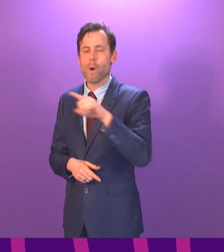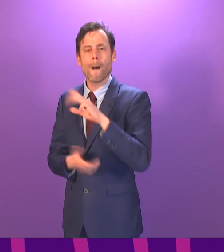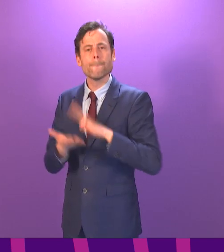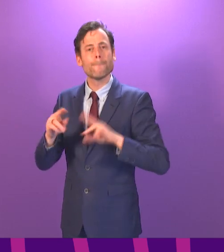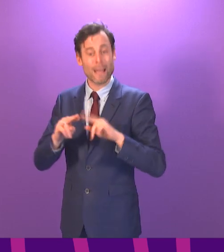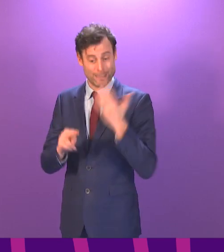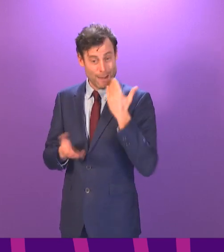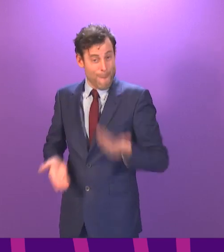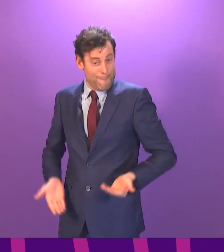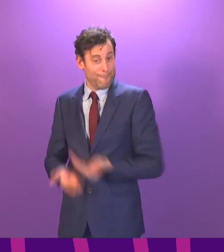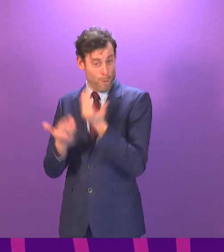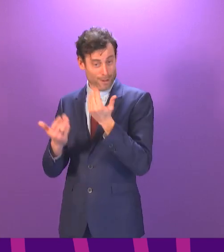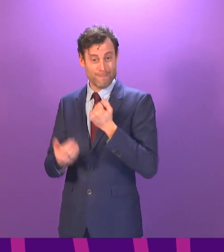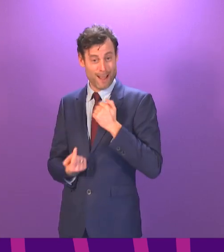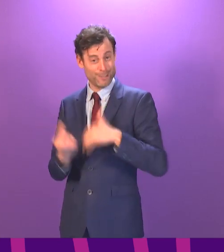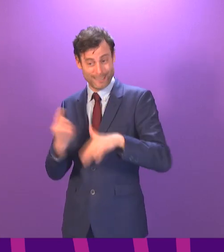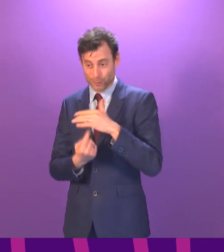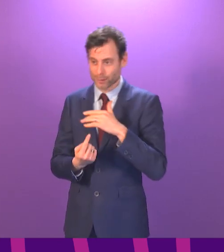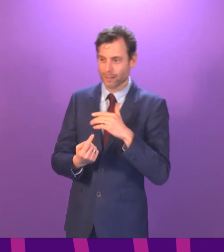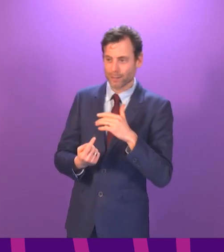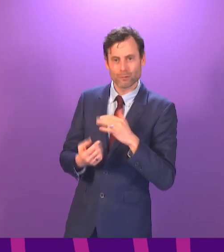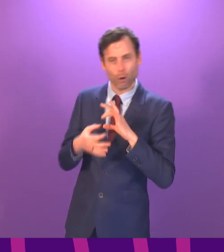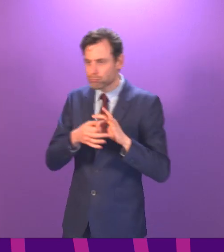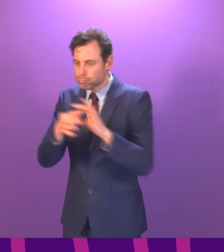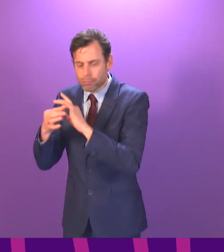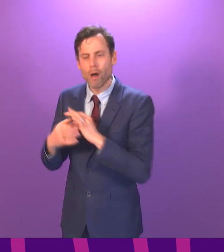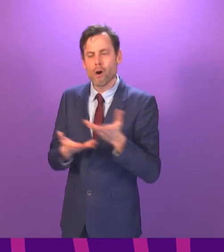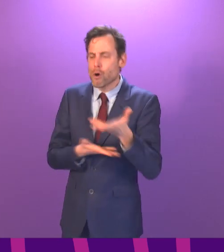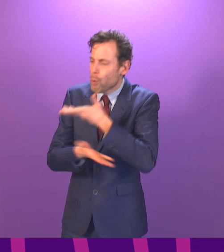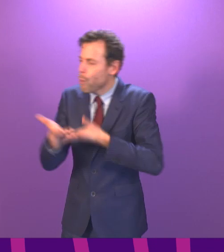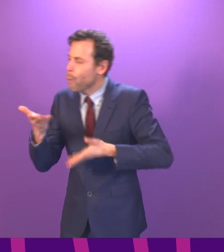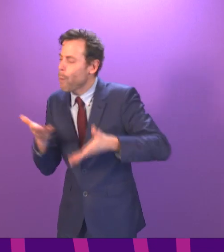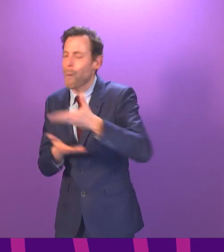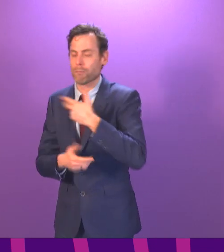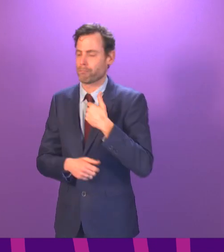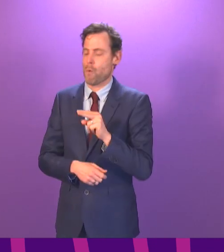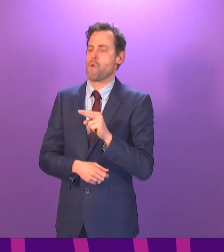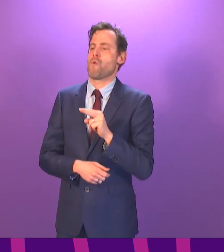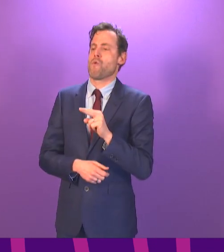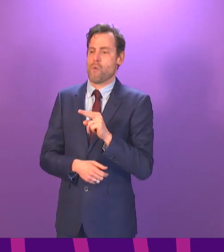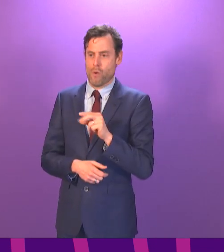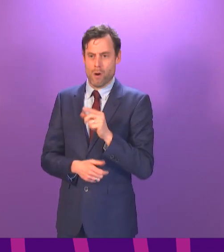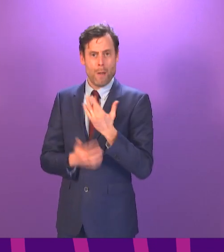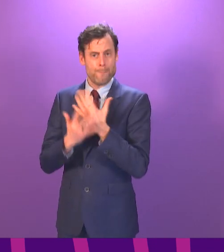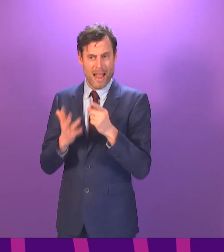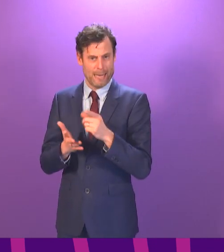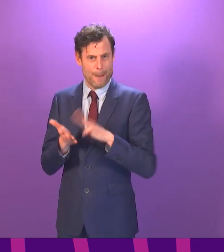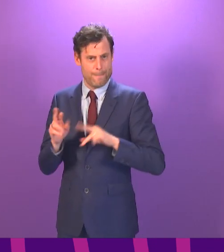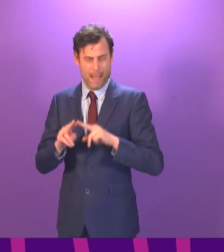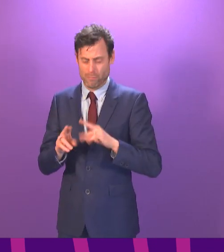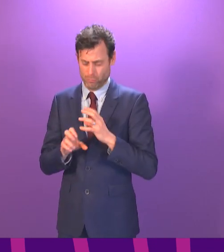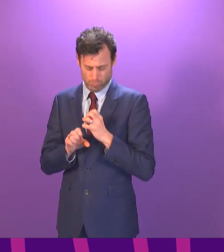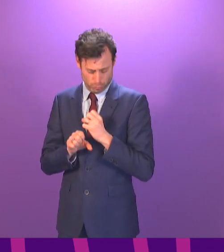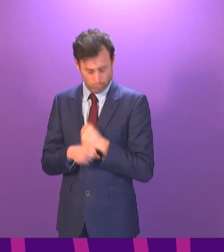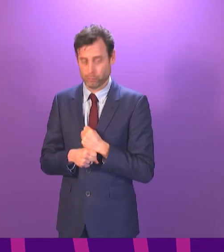constituency. From the start it became clear just how much strain these people are under, especially the mums, with many reduced to tears